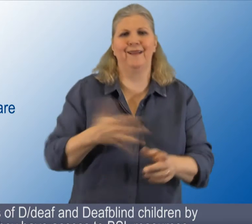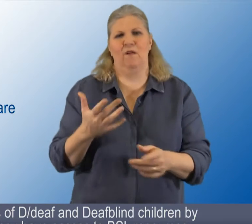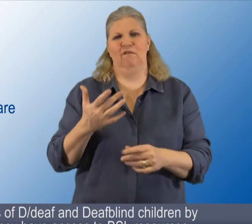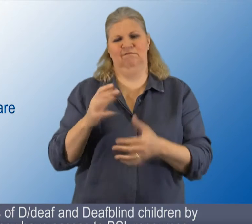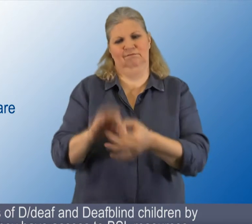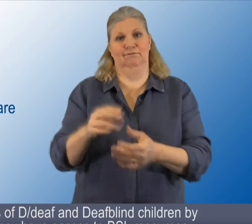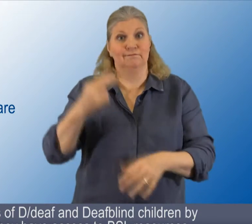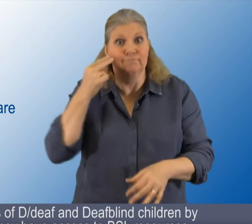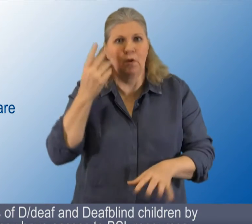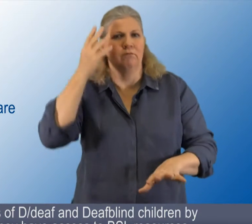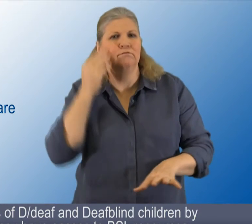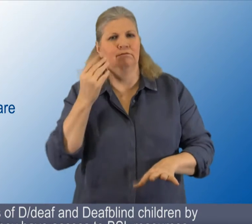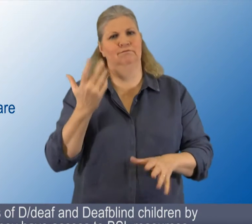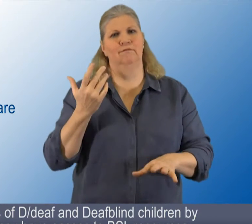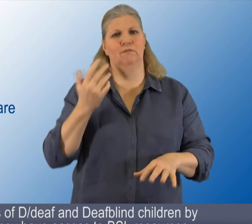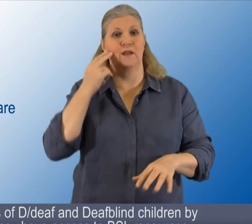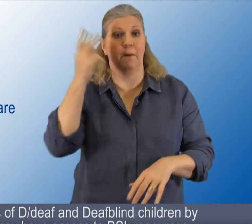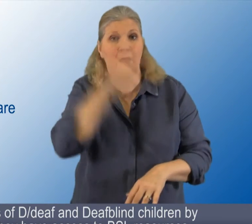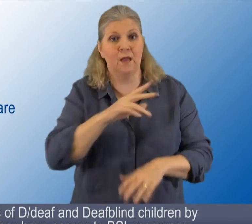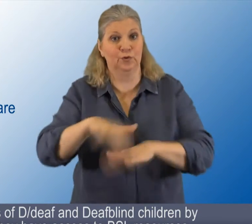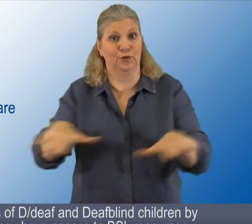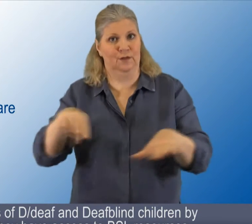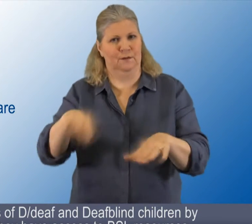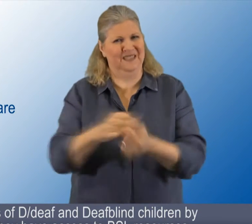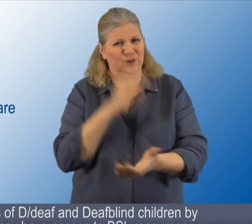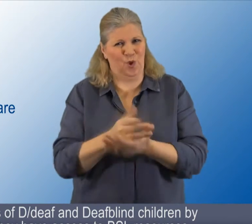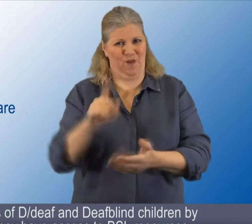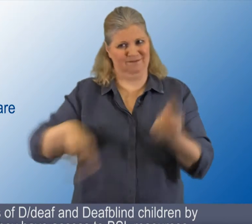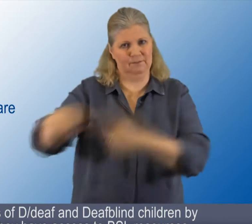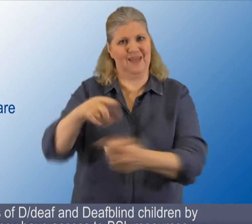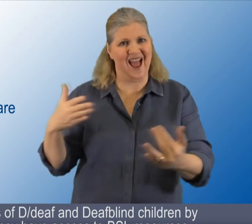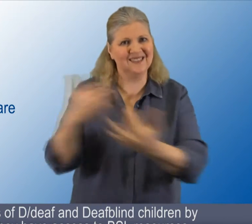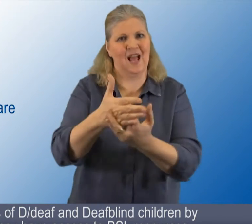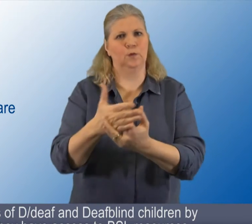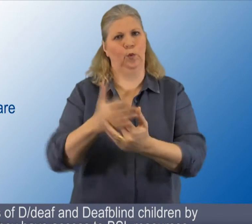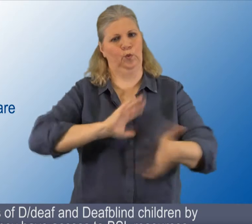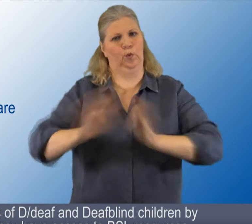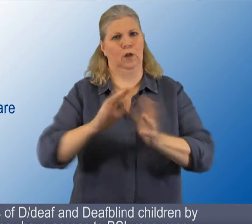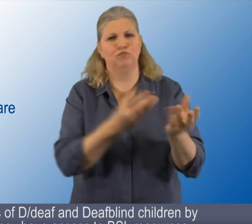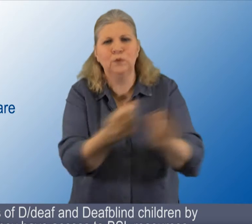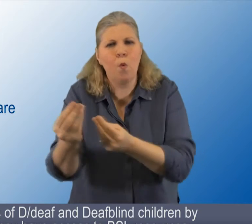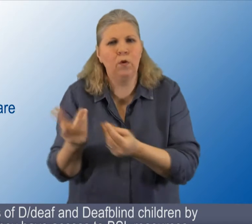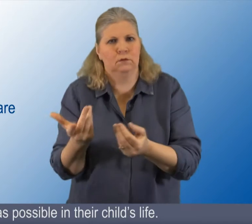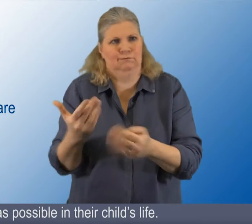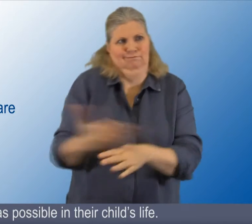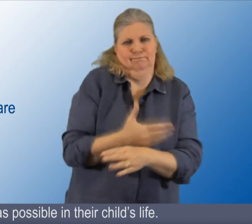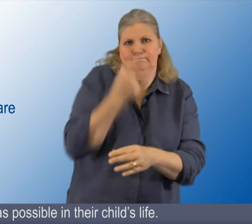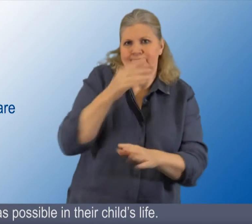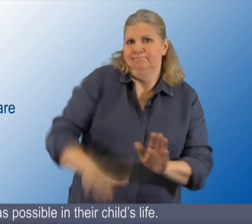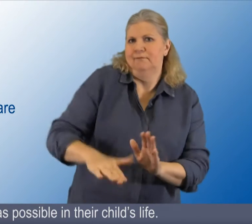Subaction Assist families of deaf and deafblind children by ensuring that they have access to BSL resources as early as possible